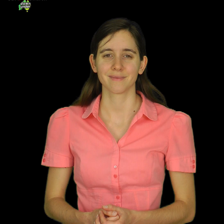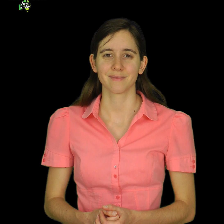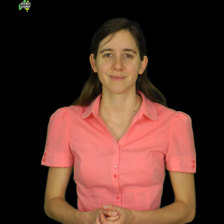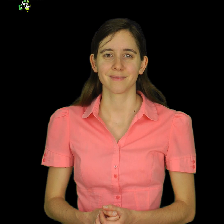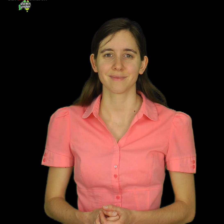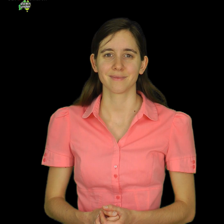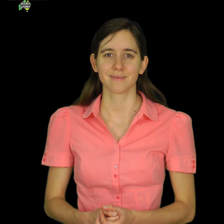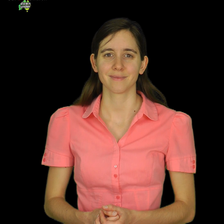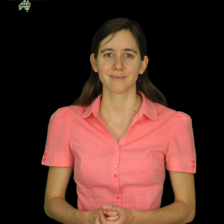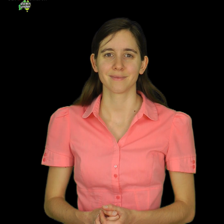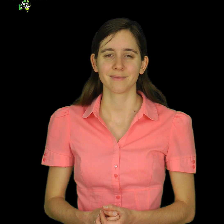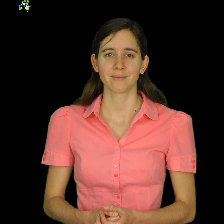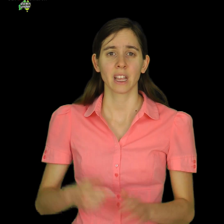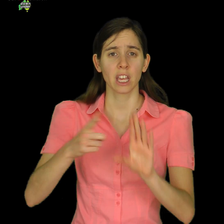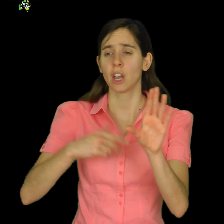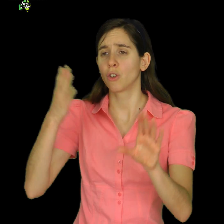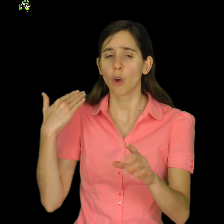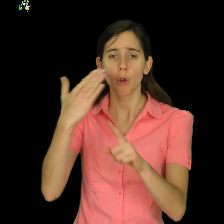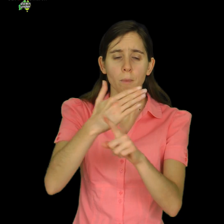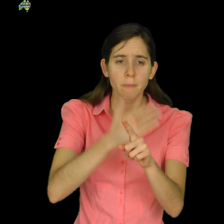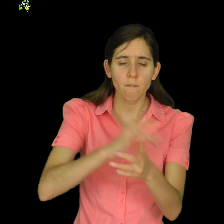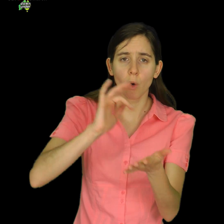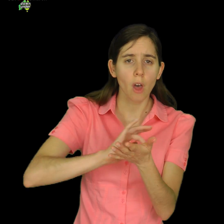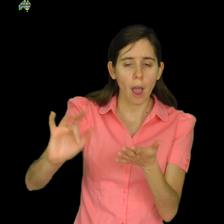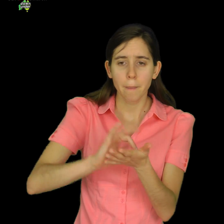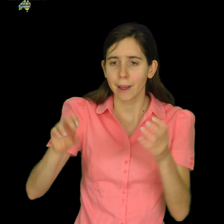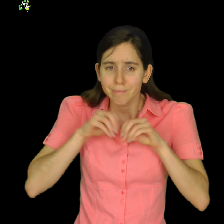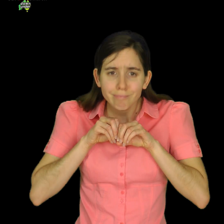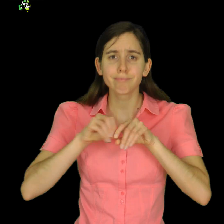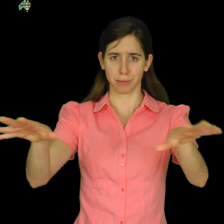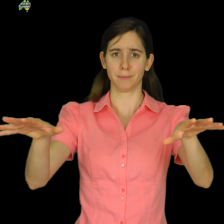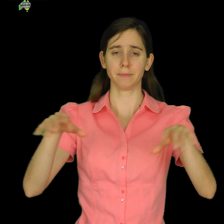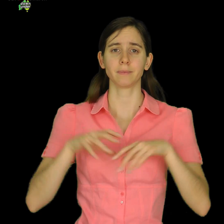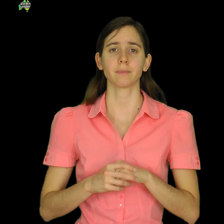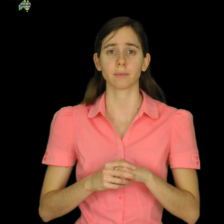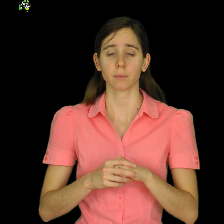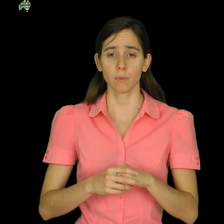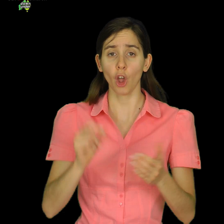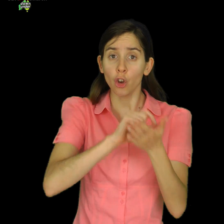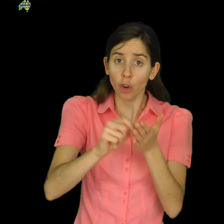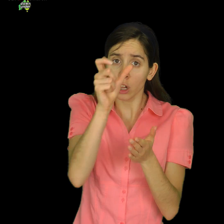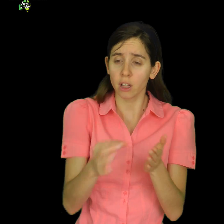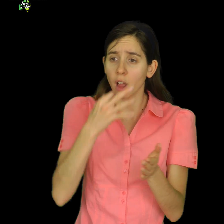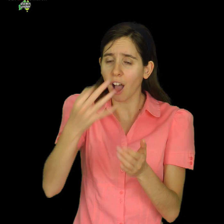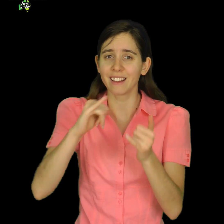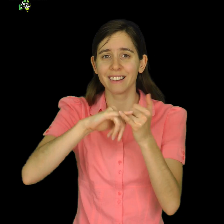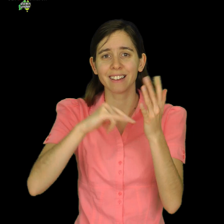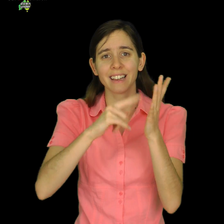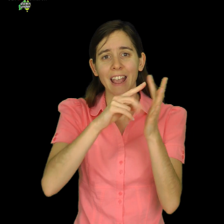Years ago, just before the highly anticipated release of the iPad, a journalist asked Steve Jobs, so your kids must love the iPad.